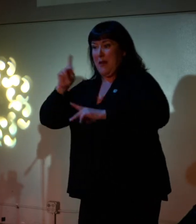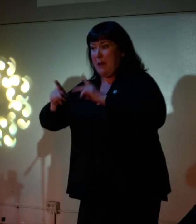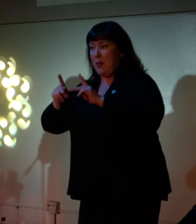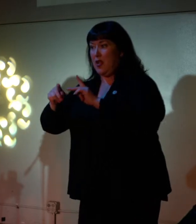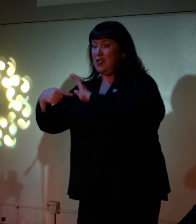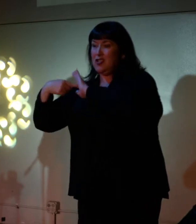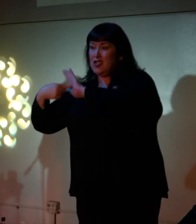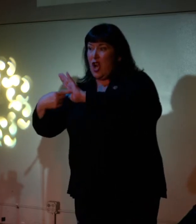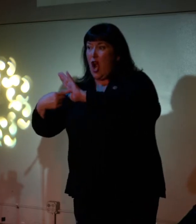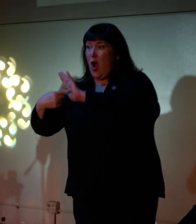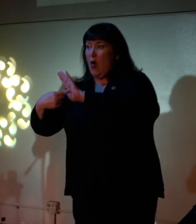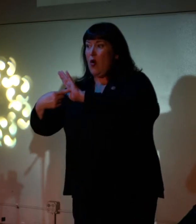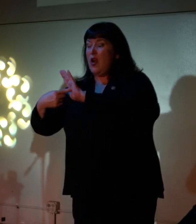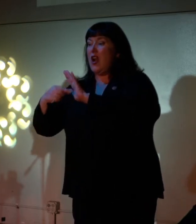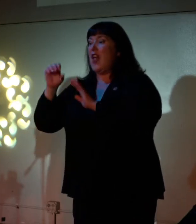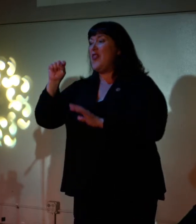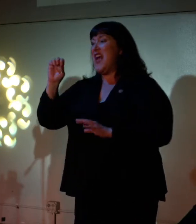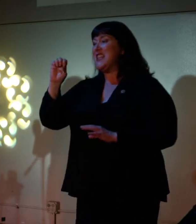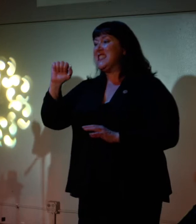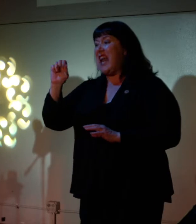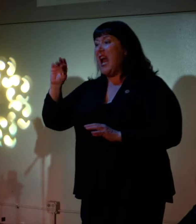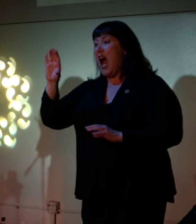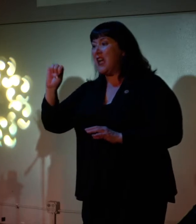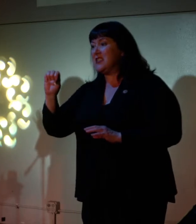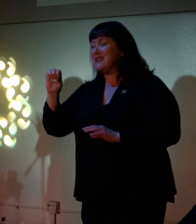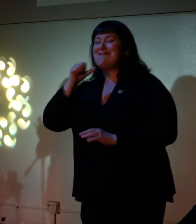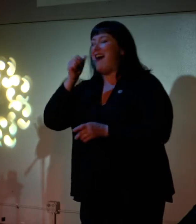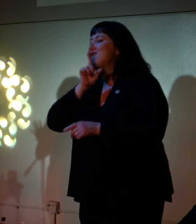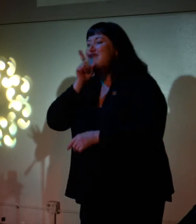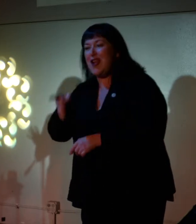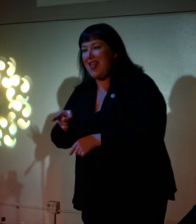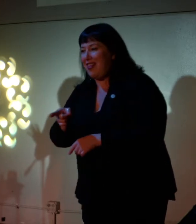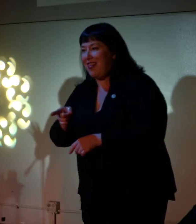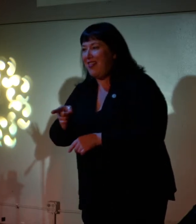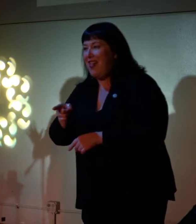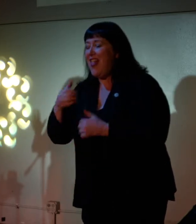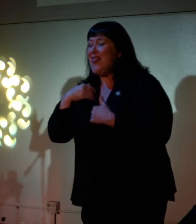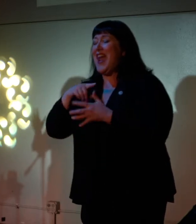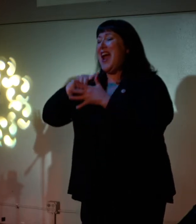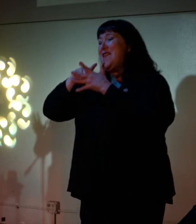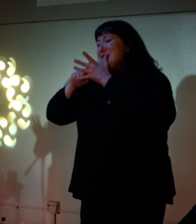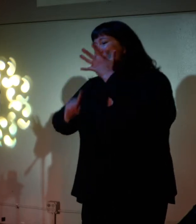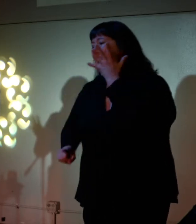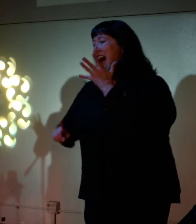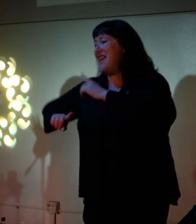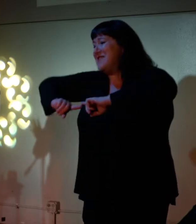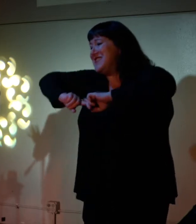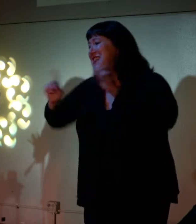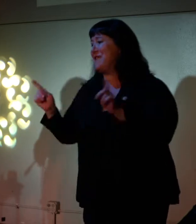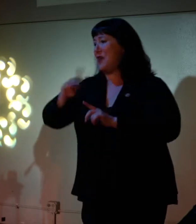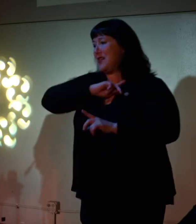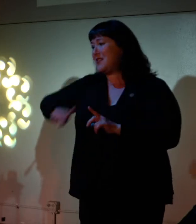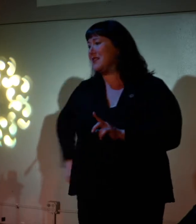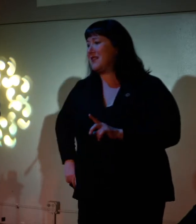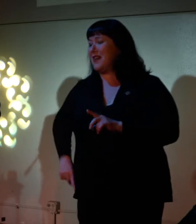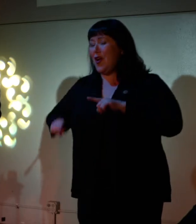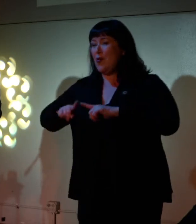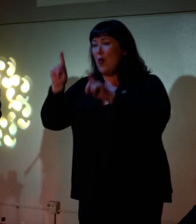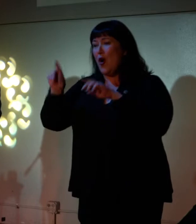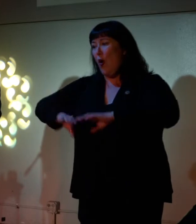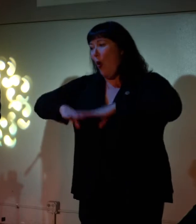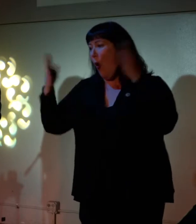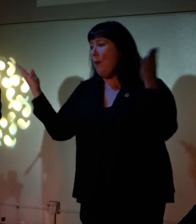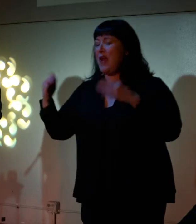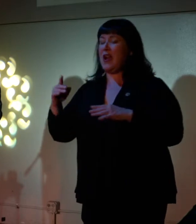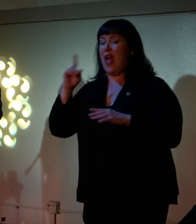disproved seances. All of this, they had five different monarchs, five of them, while this thing was open, and I just